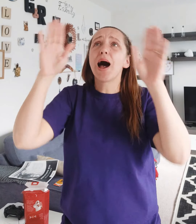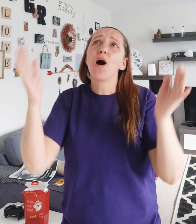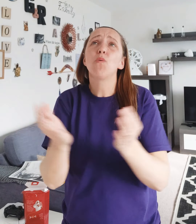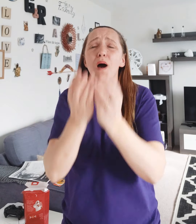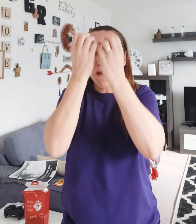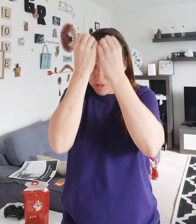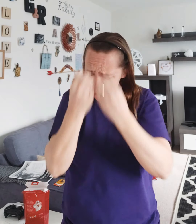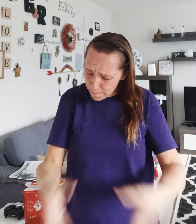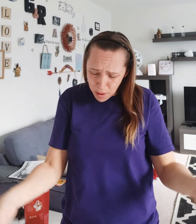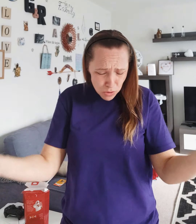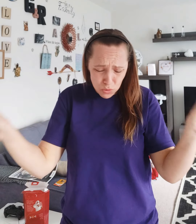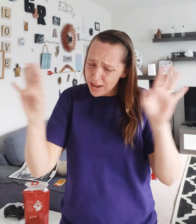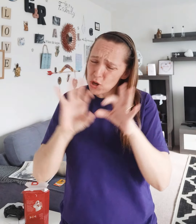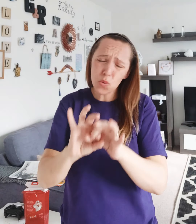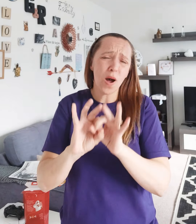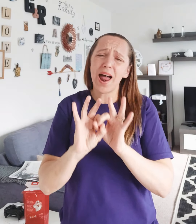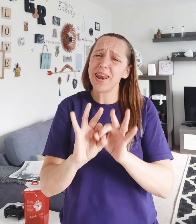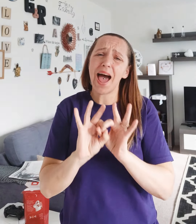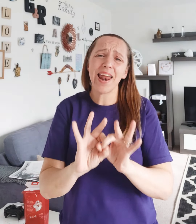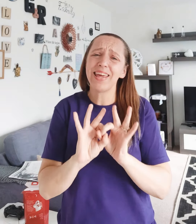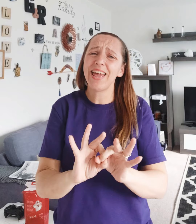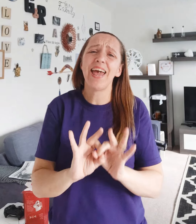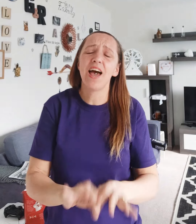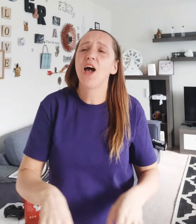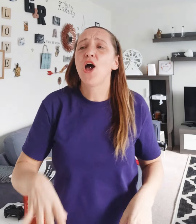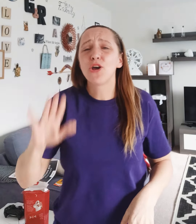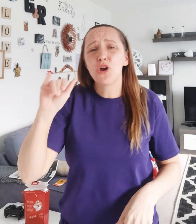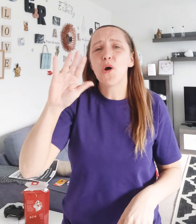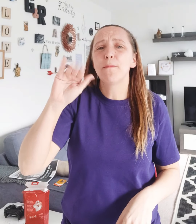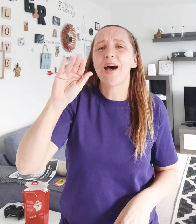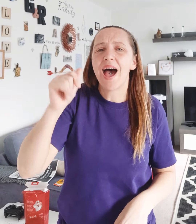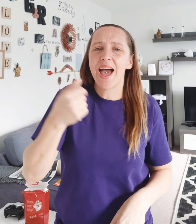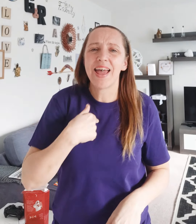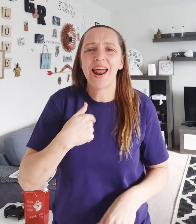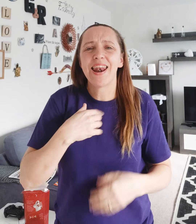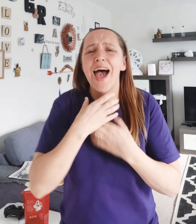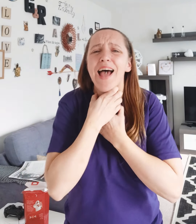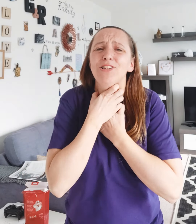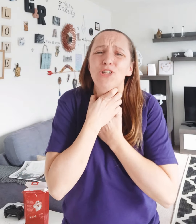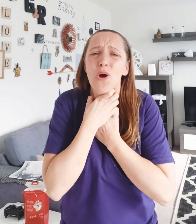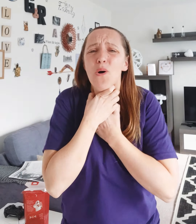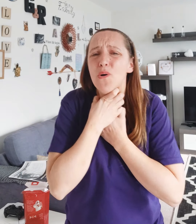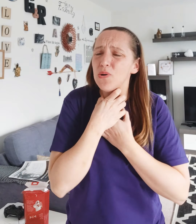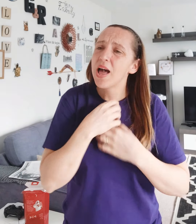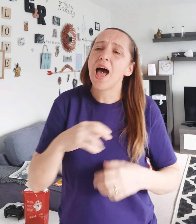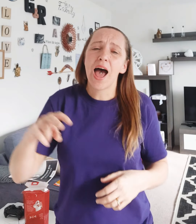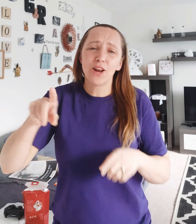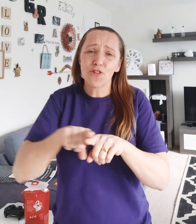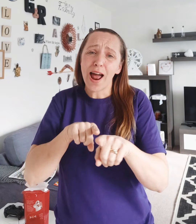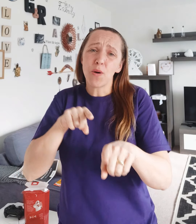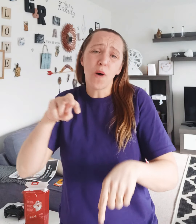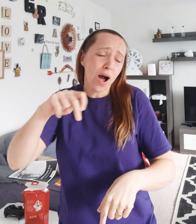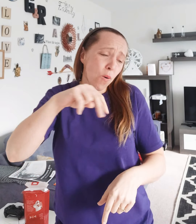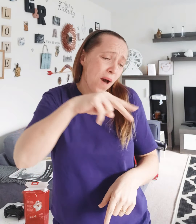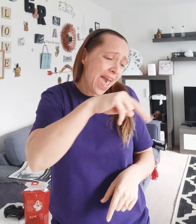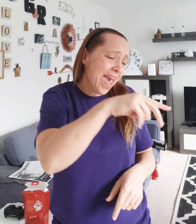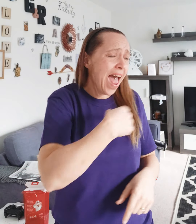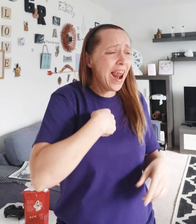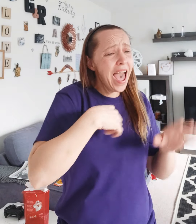I walk almost when you're up out there, goodbye, and I choke, try to walk away, and